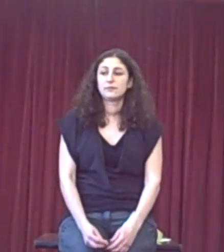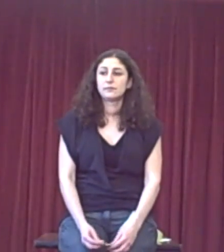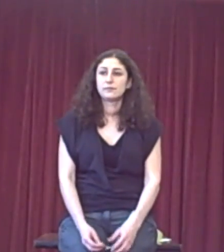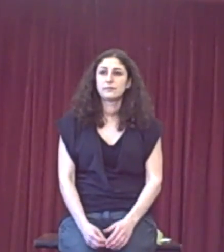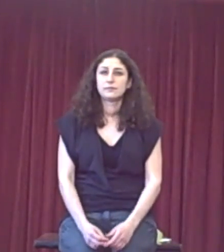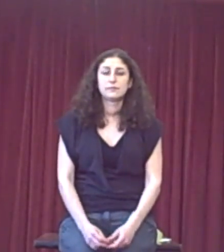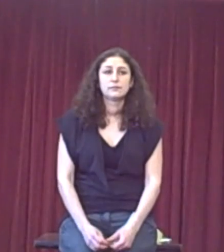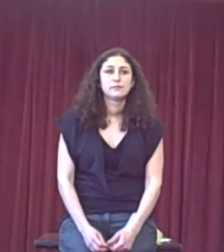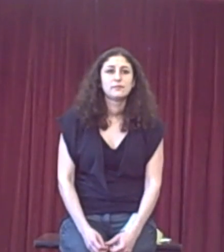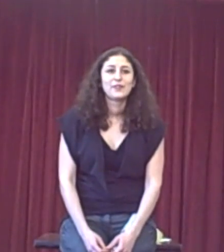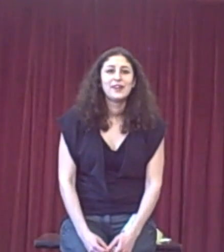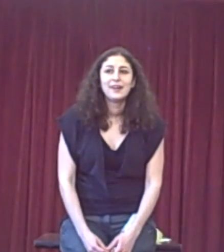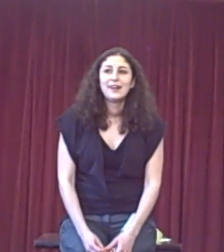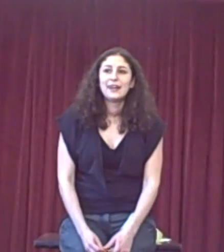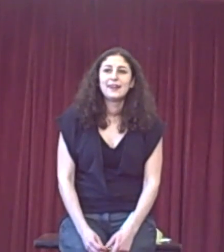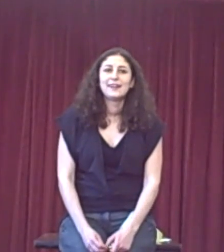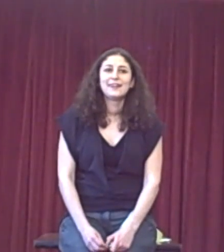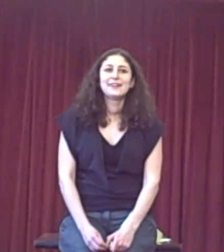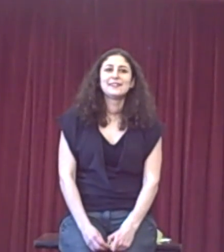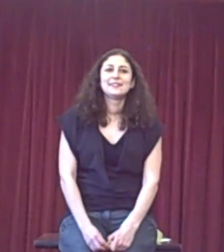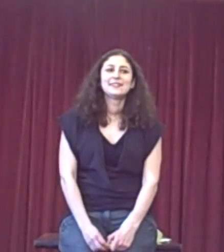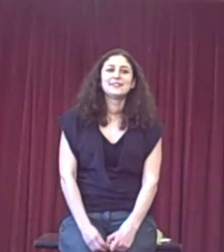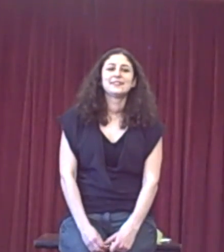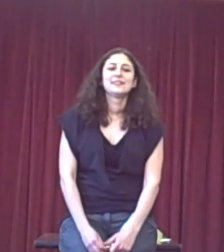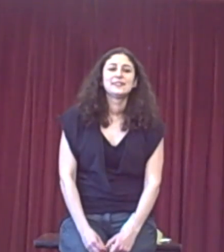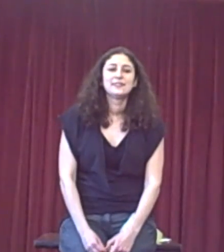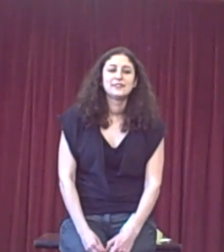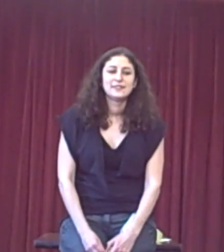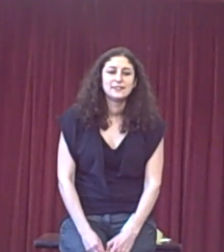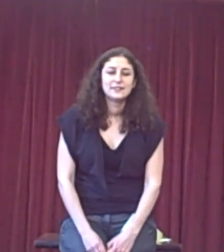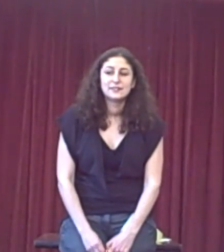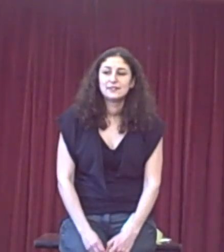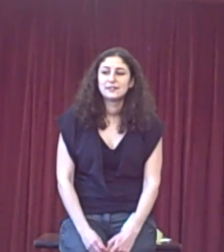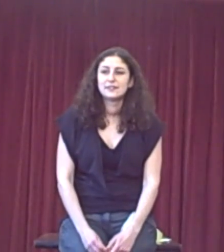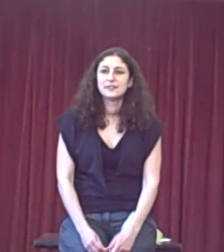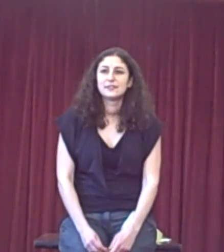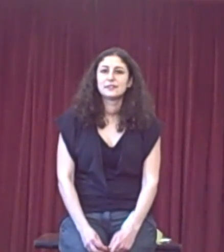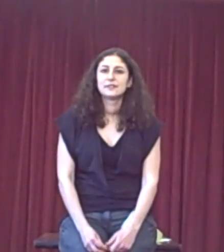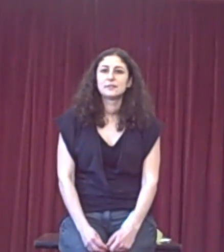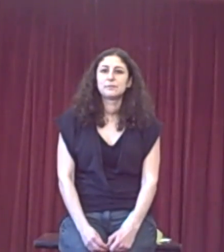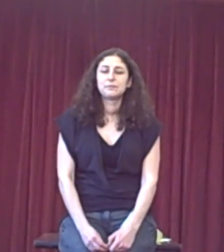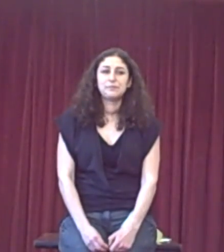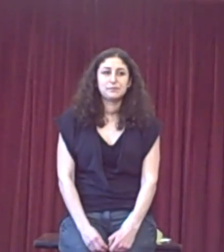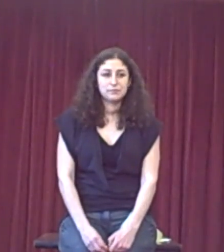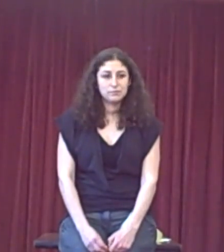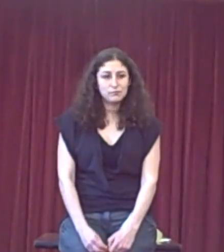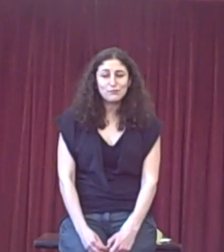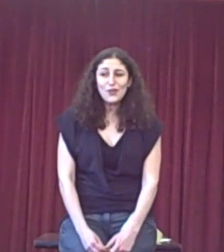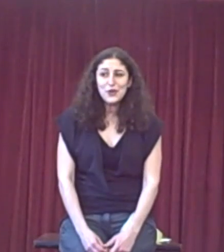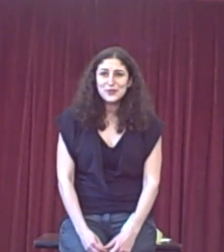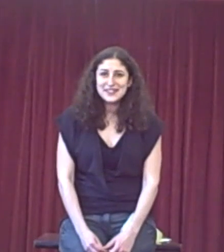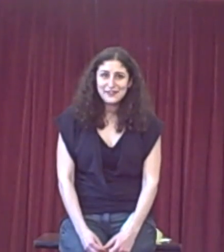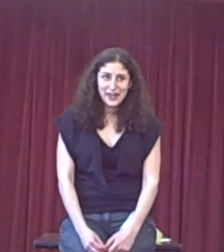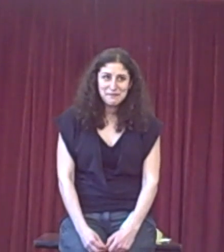Nine. Morally required. Morally required. question of principle. Who wants to have a go?